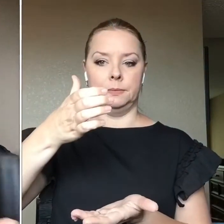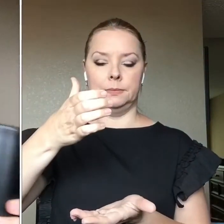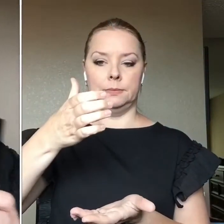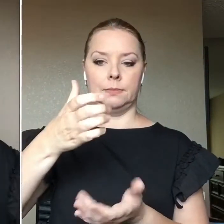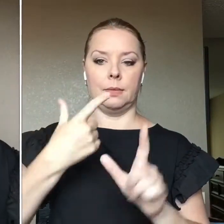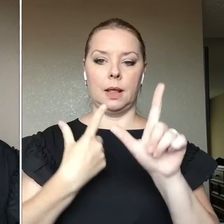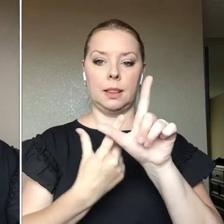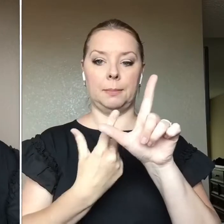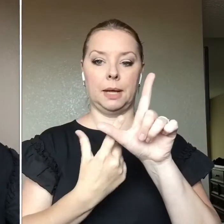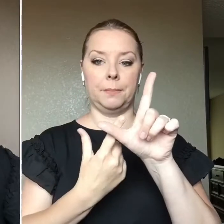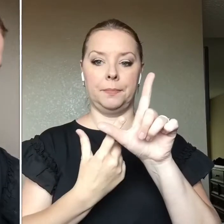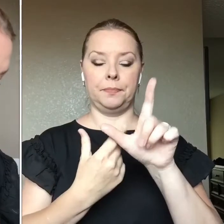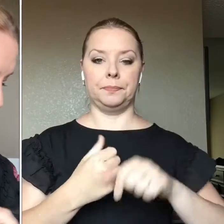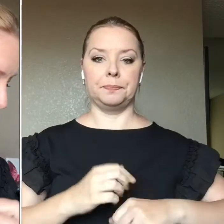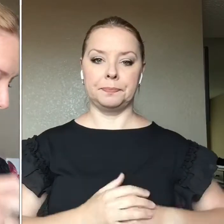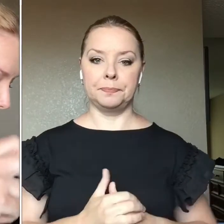These are my Limelight brushes